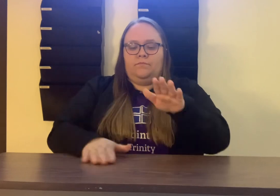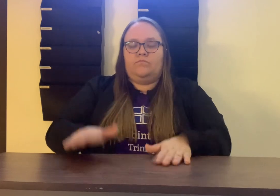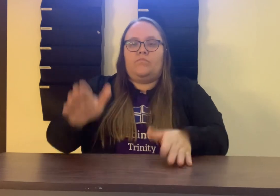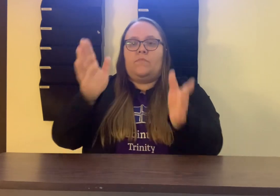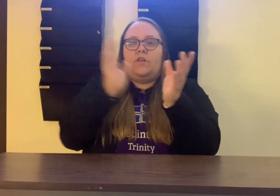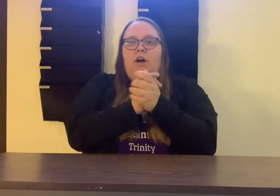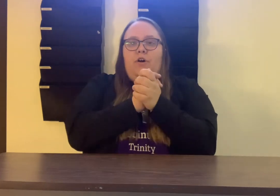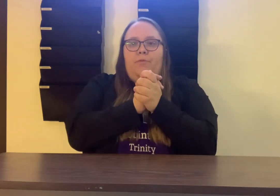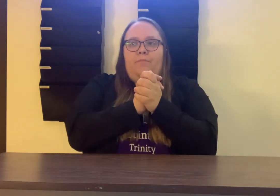Go.